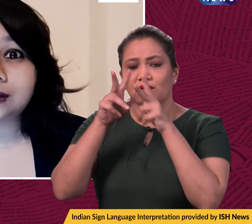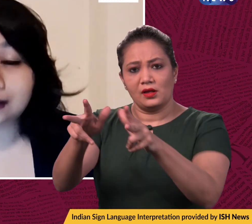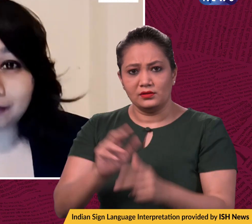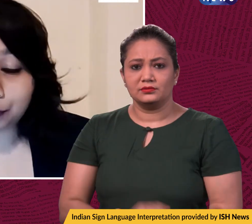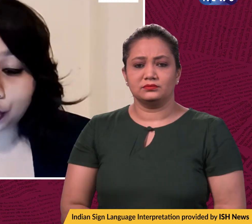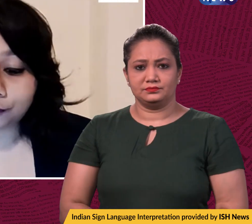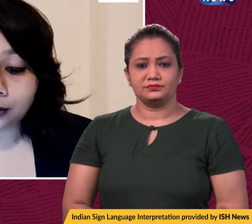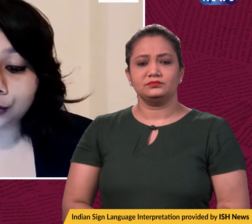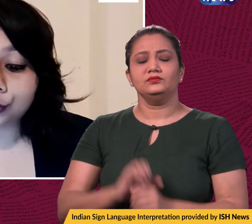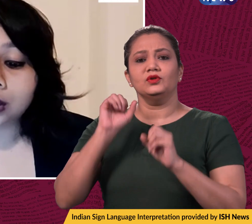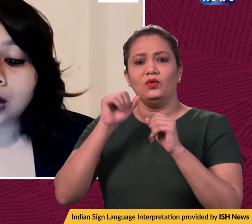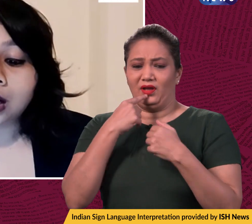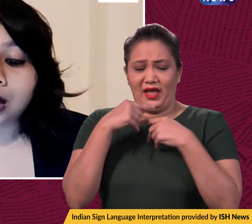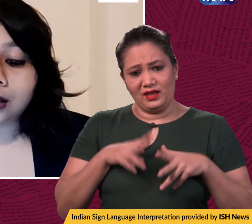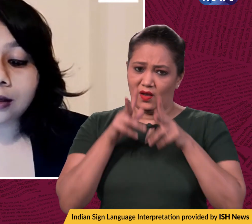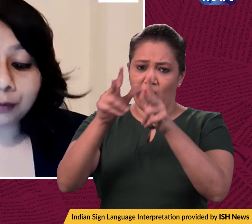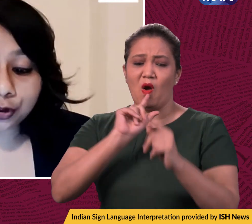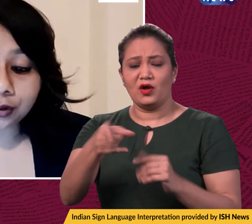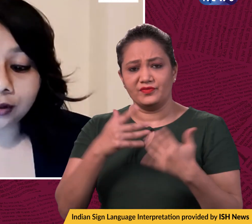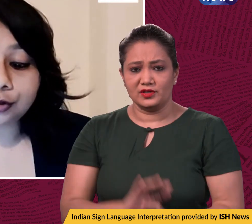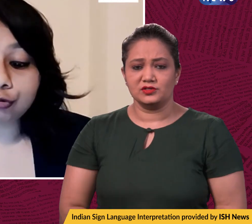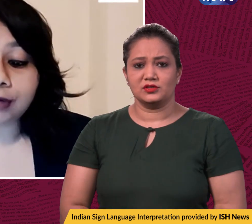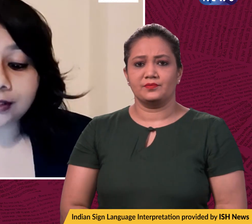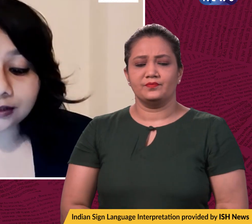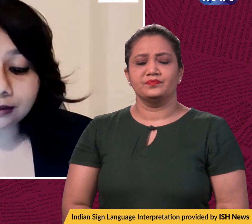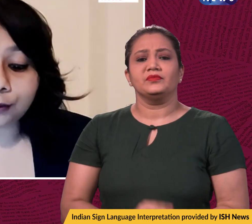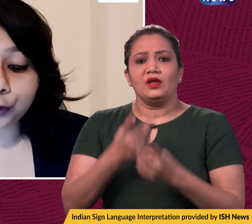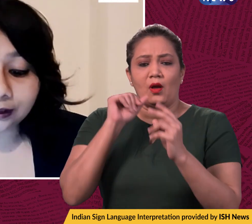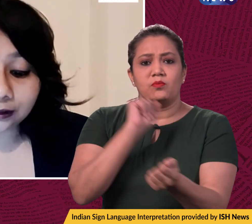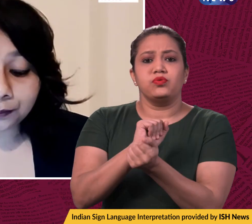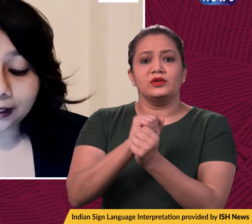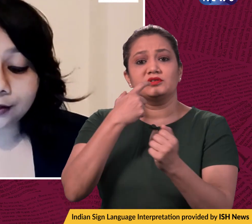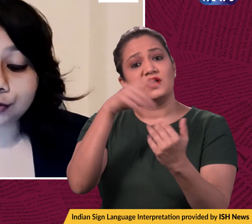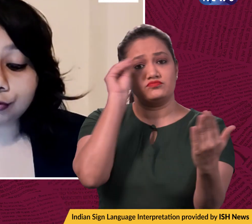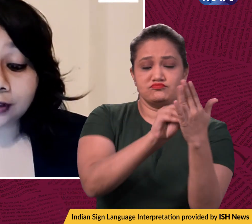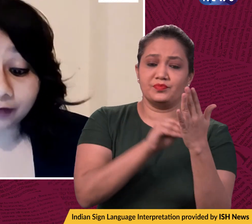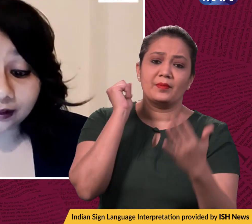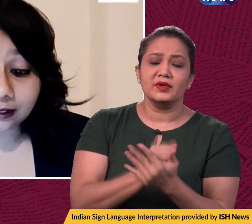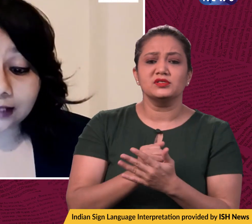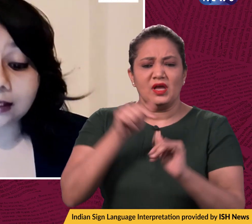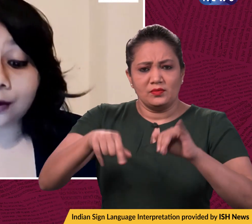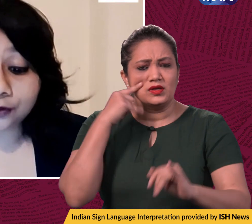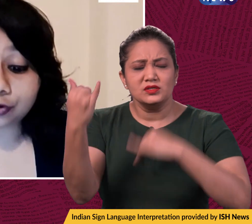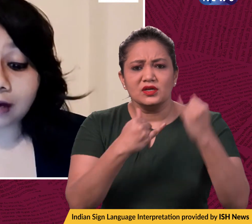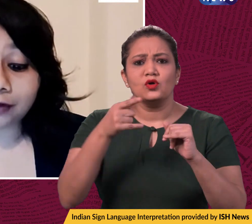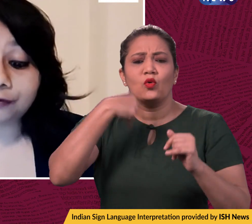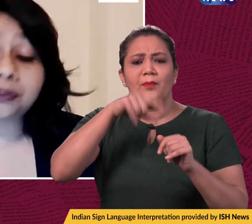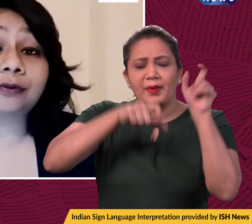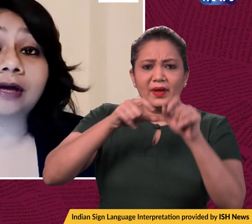which is the Civic Body of Bengaluru, Commissioner, to register a police complaint to investigate how the traveler from South